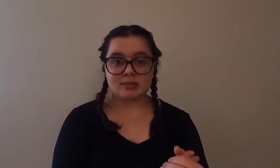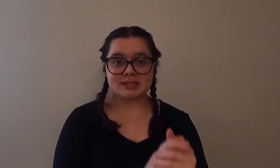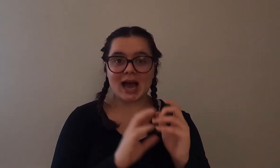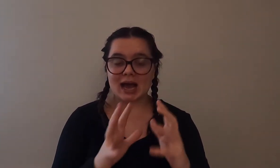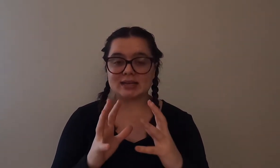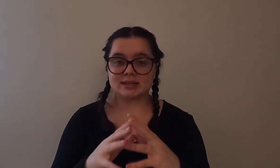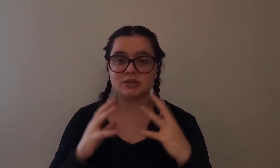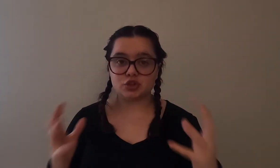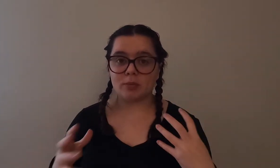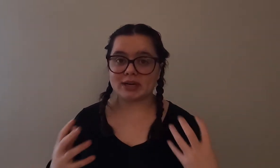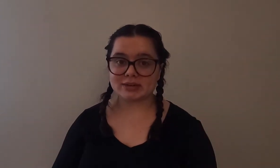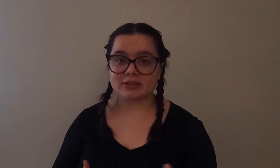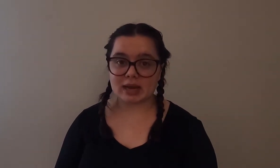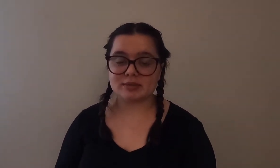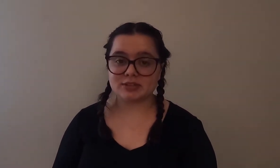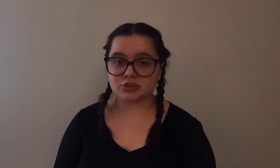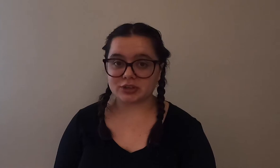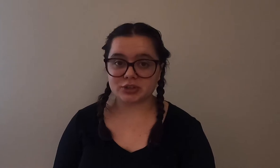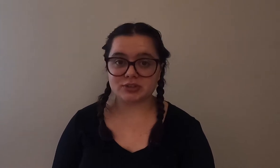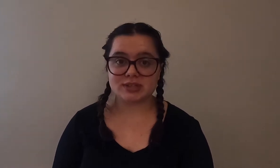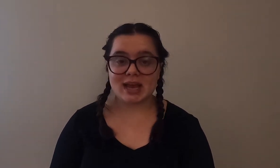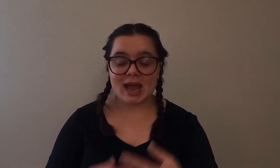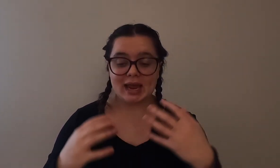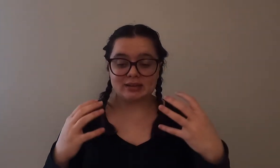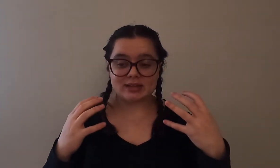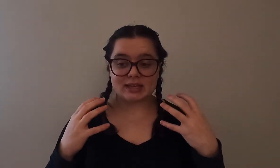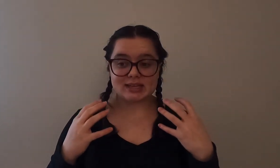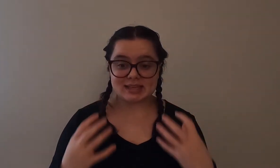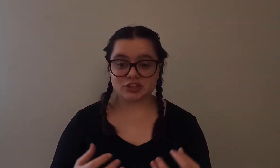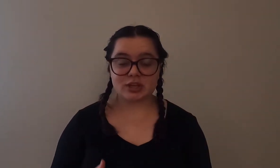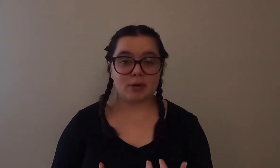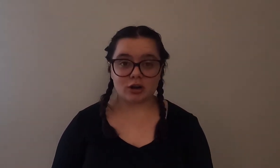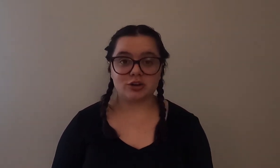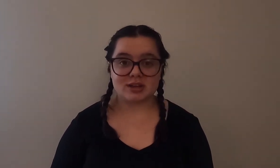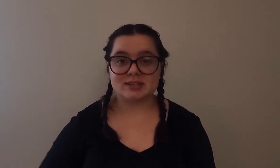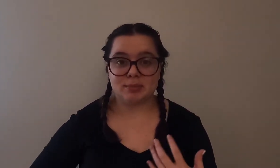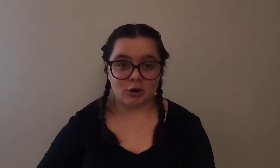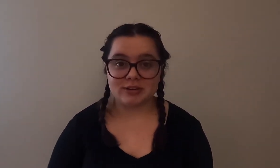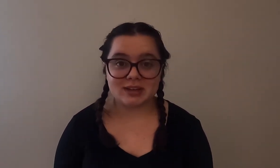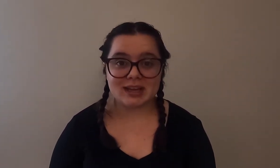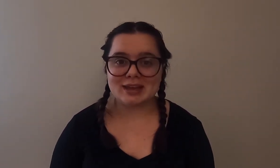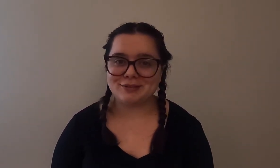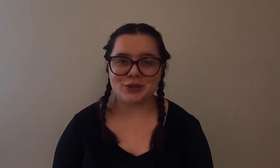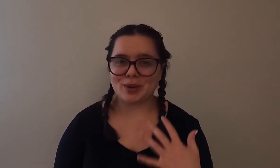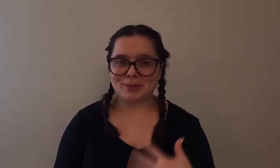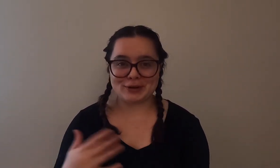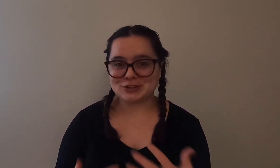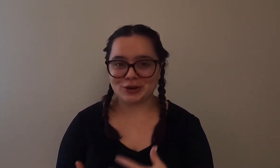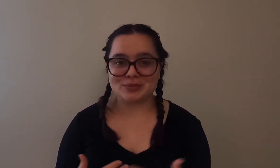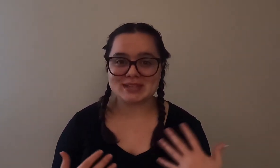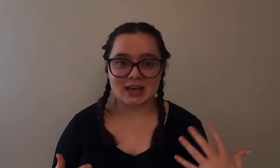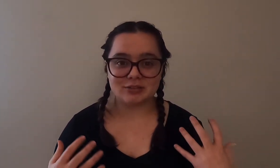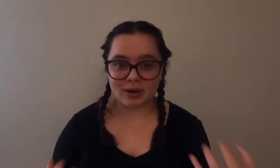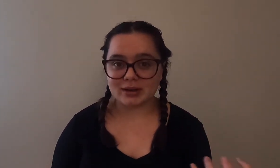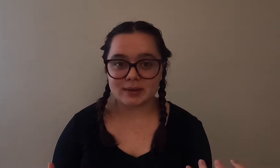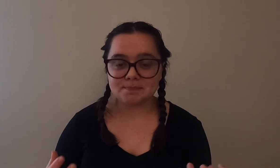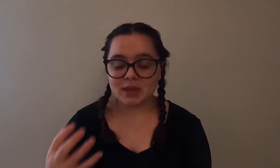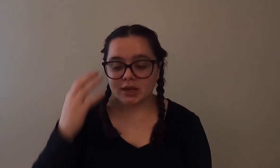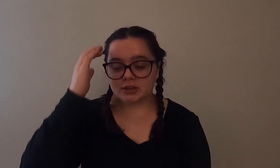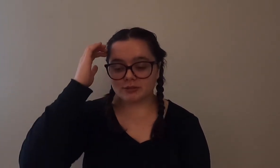has so many different types of instructors and they essentially partnered us perfectly even though I'm pretty sure it was kind of random the